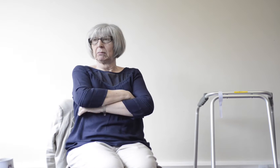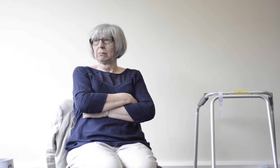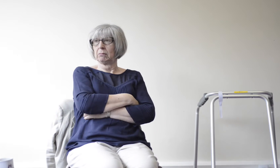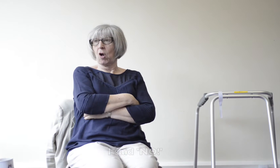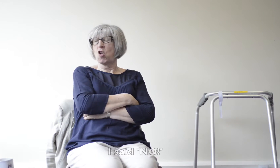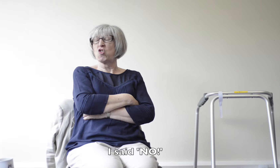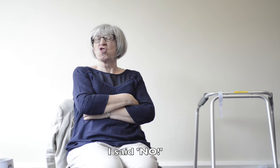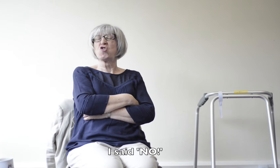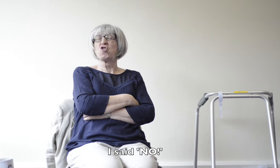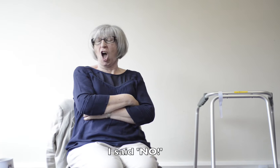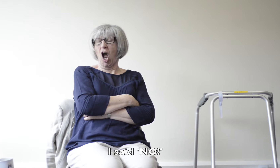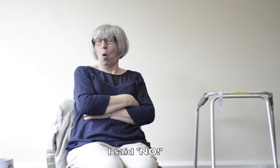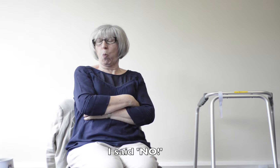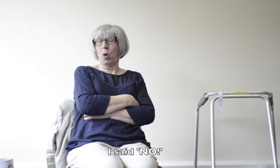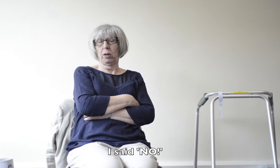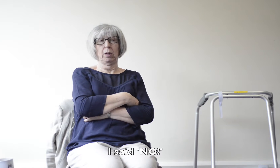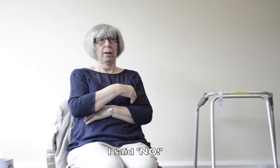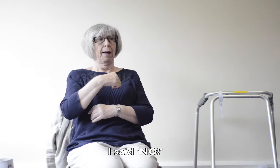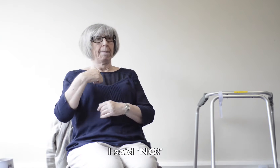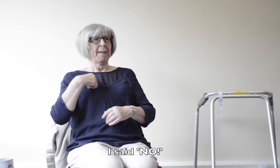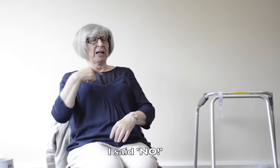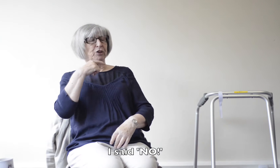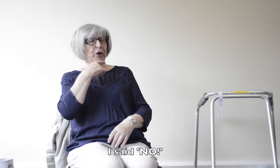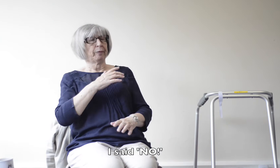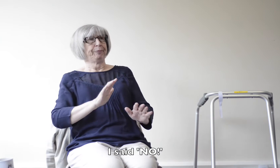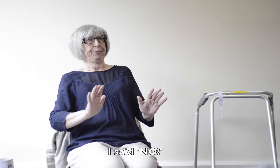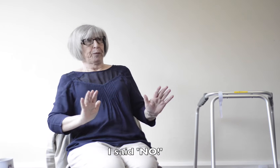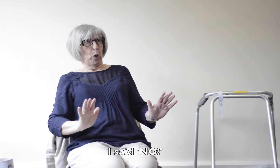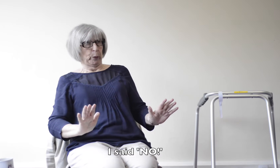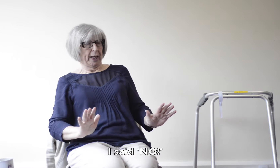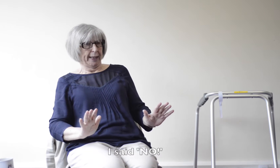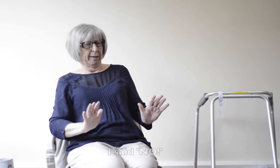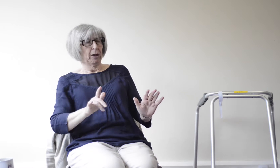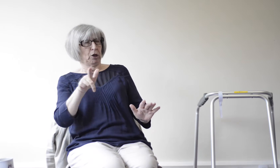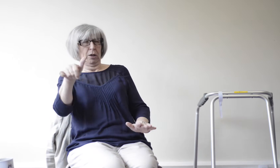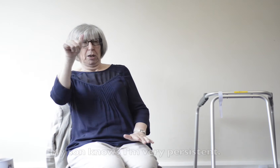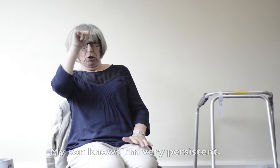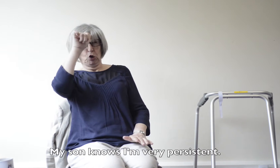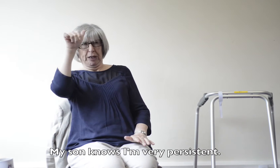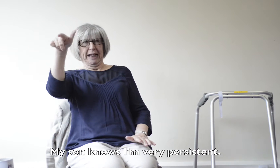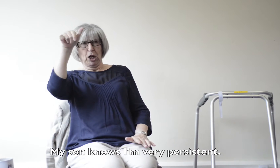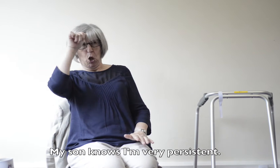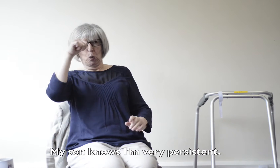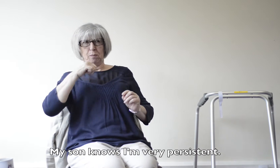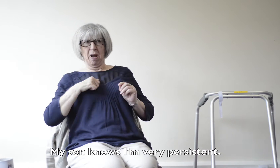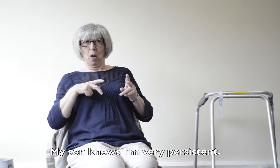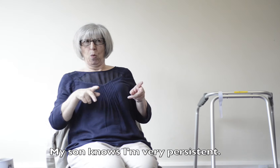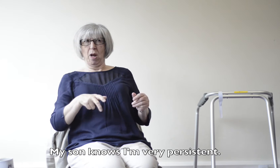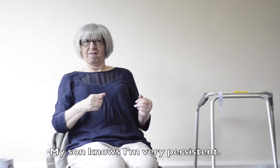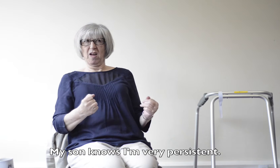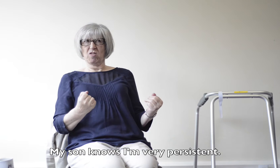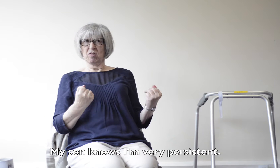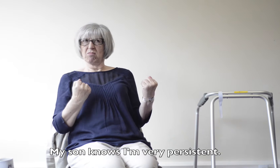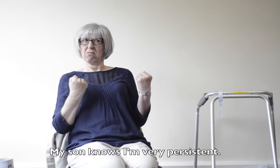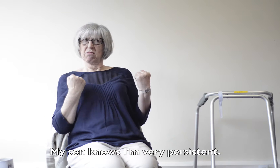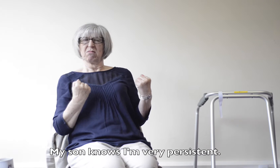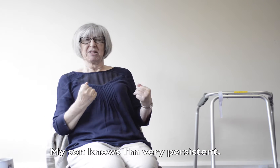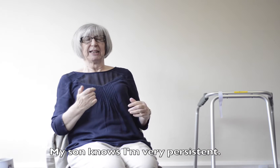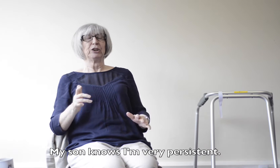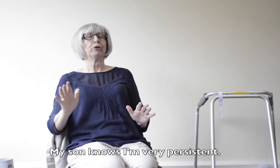refused. And my son, he knows my way. I'm very persistent. And being the